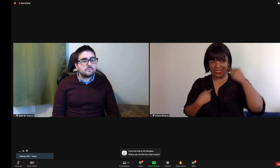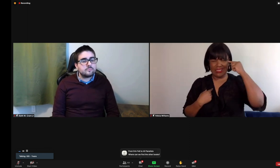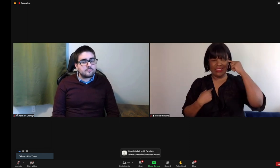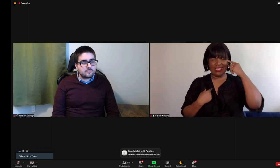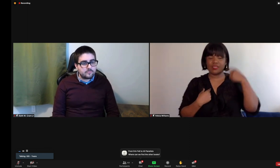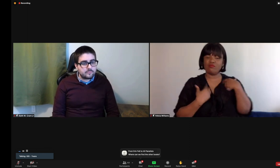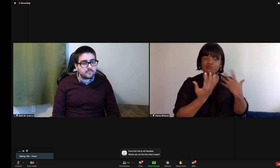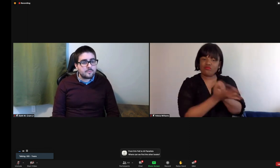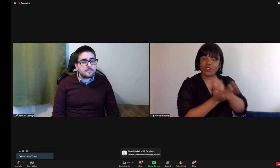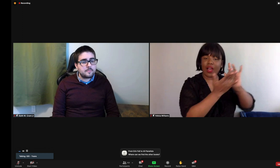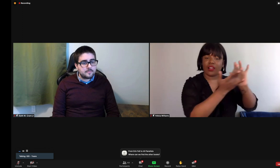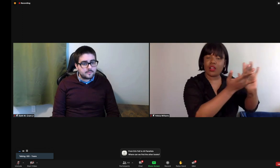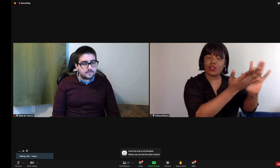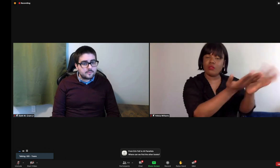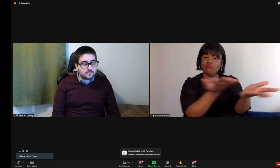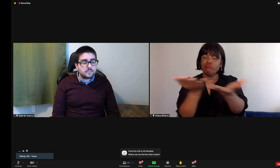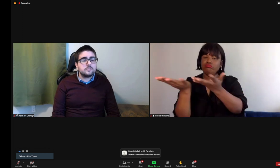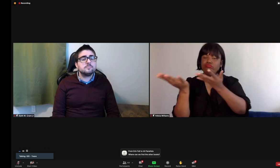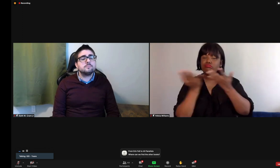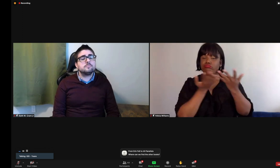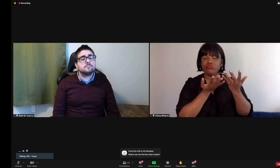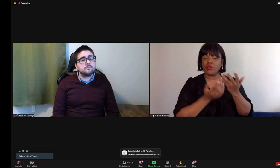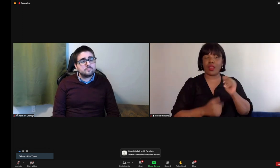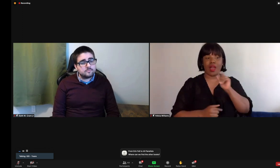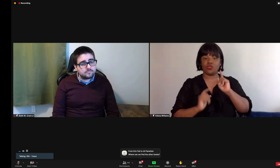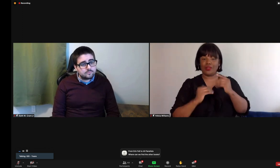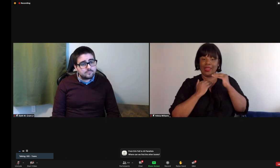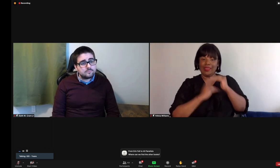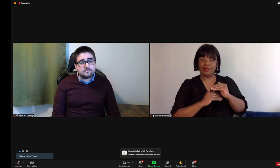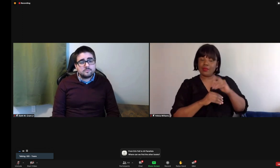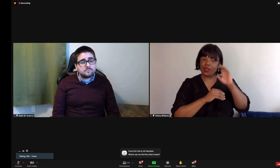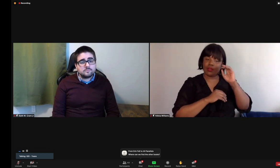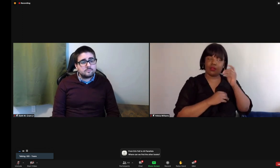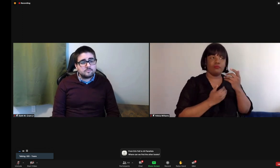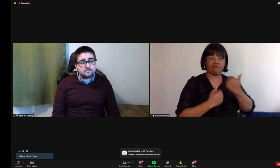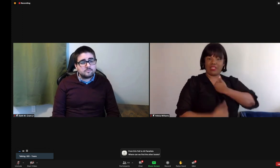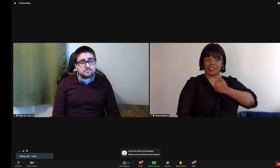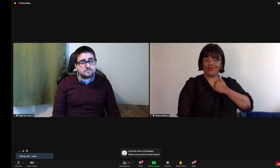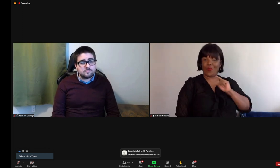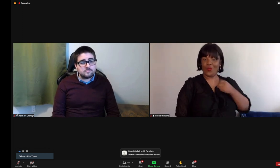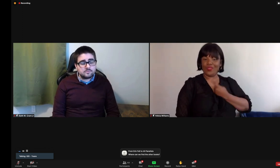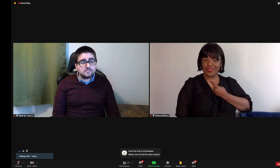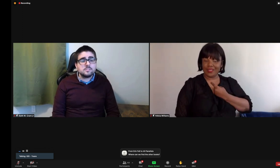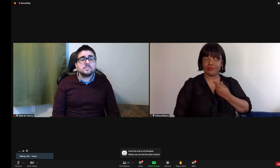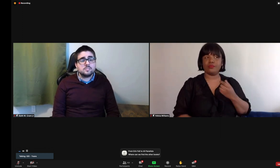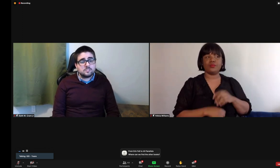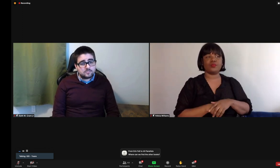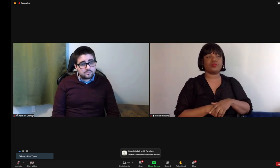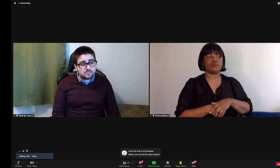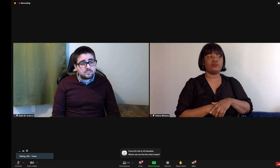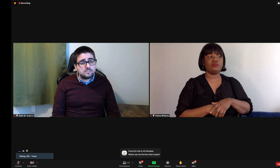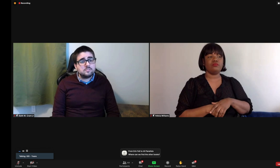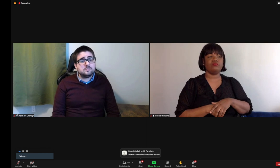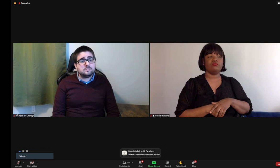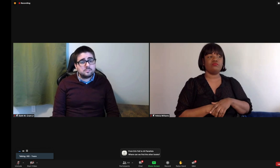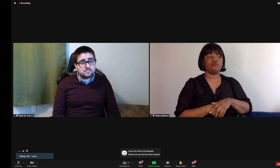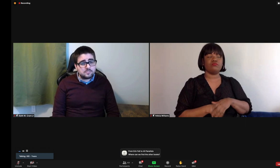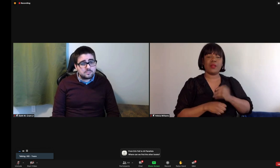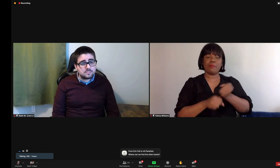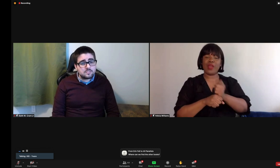to these instances, you know, if there's ever a situation that I find myself stuck, I know that there's other people who are culturally competent that I can